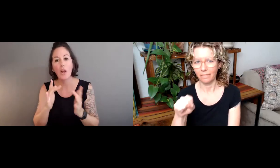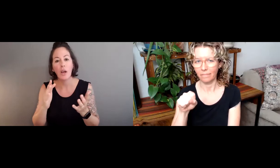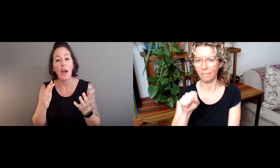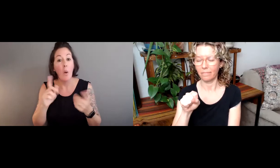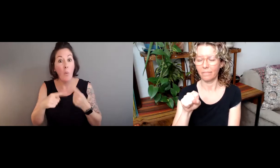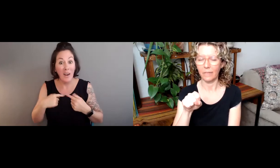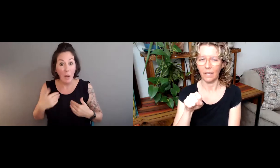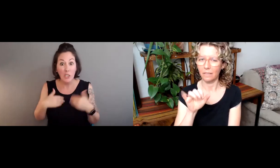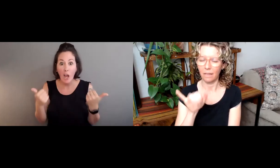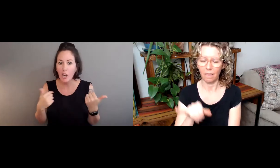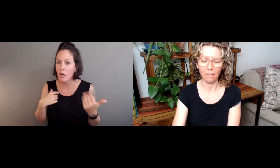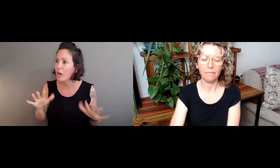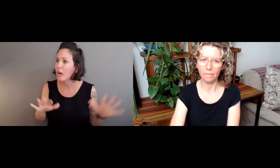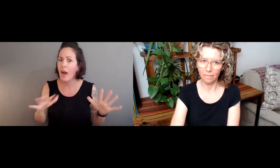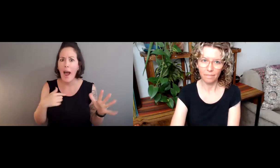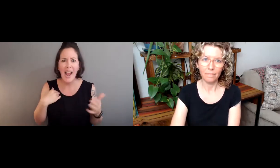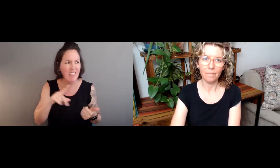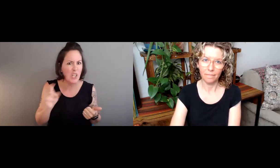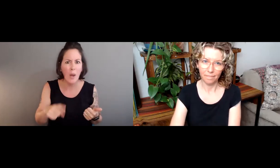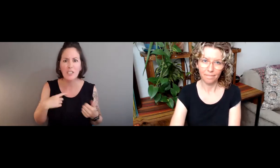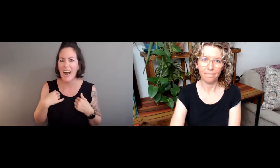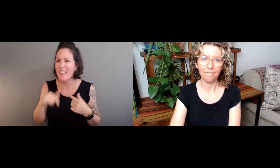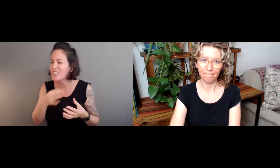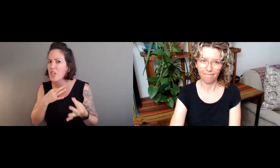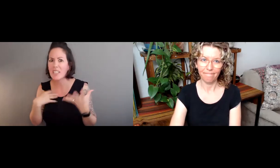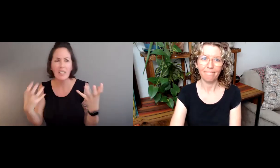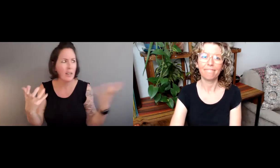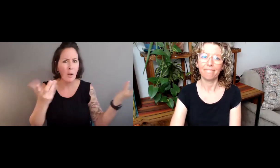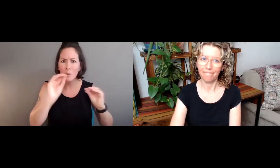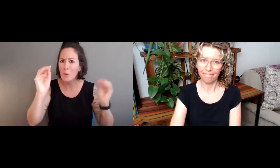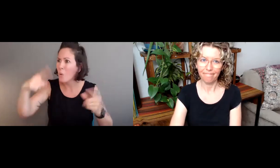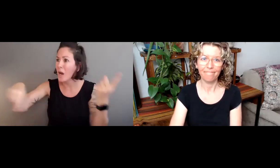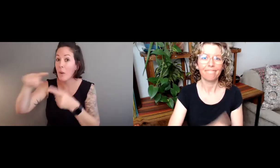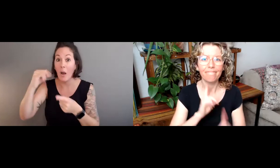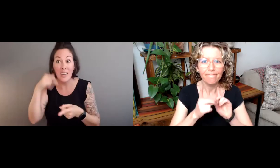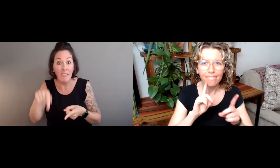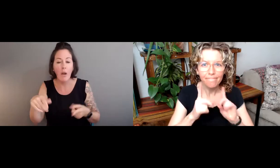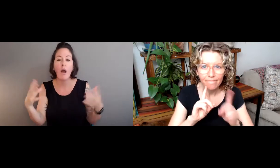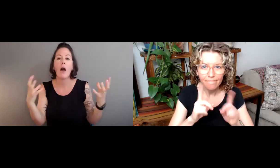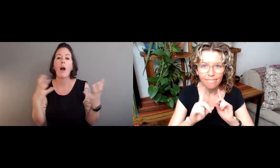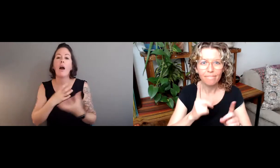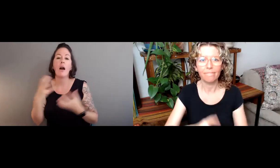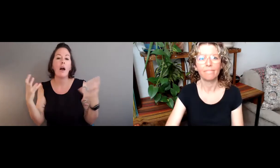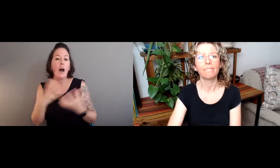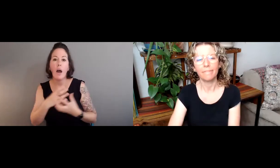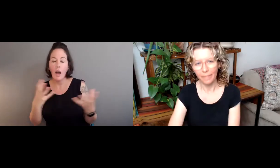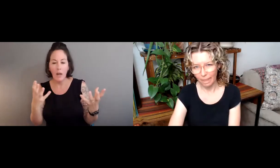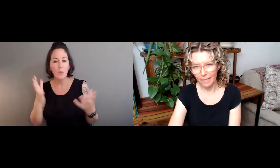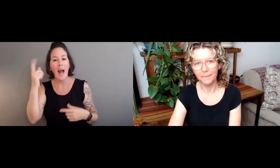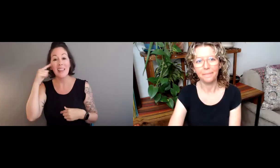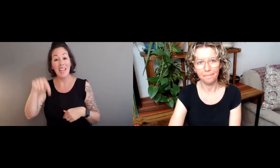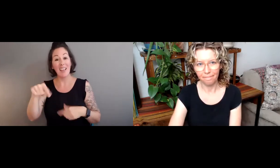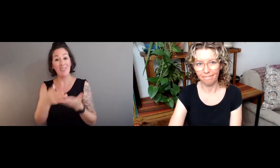I think my crest fest establishing this network. I mean, I think about when I was younger, I had these burning questions and there was no